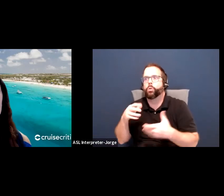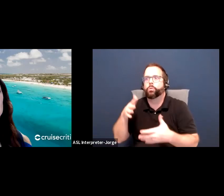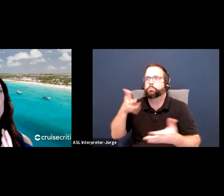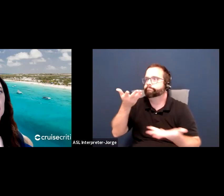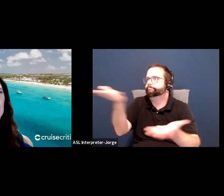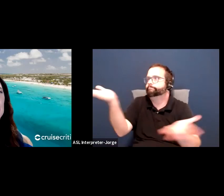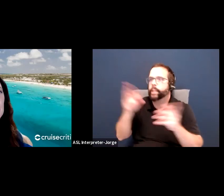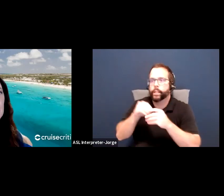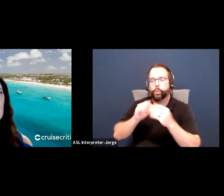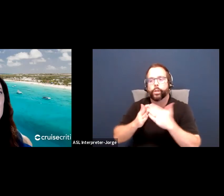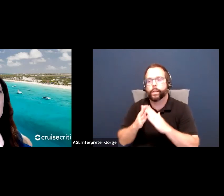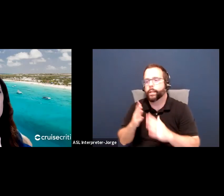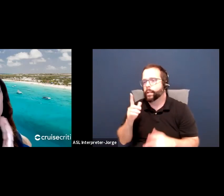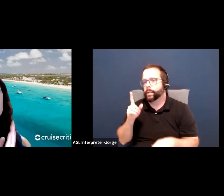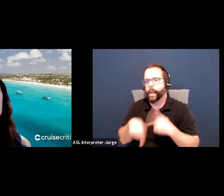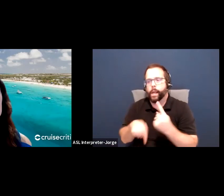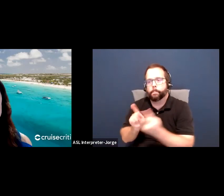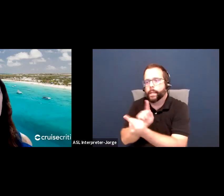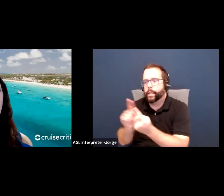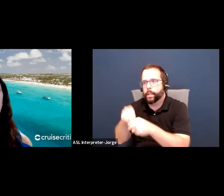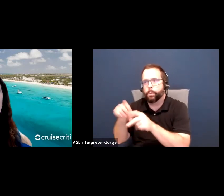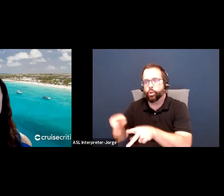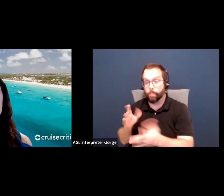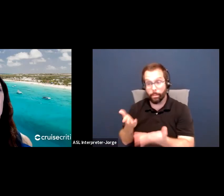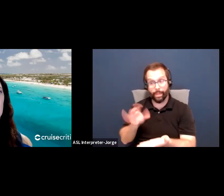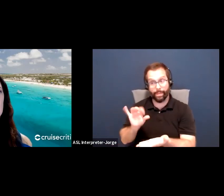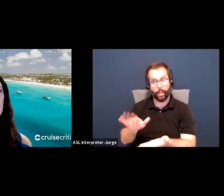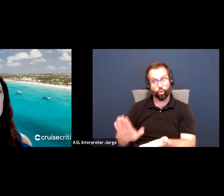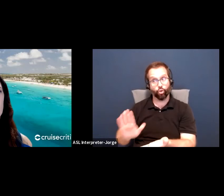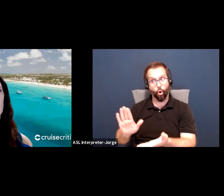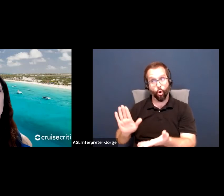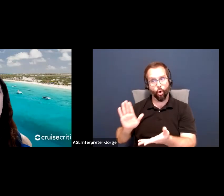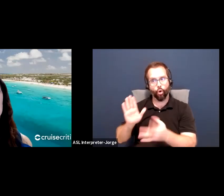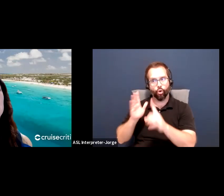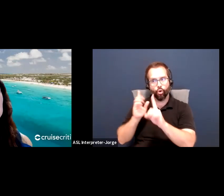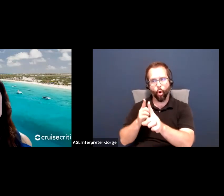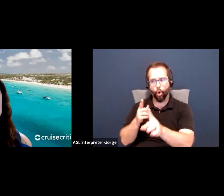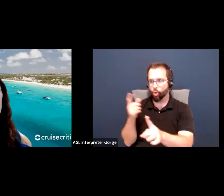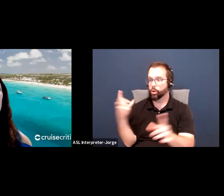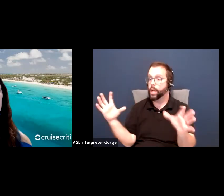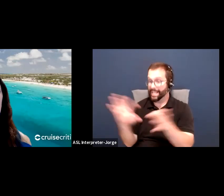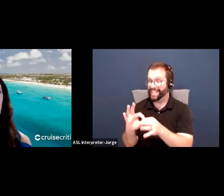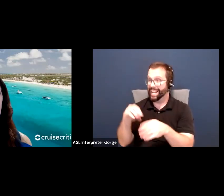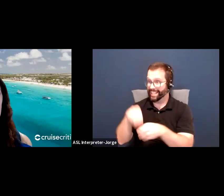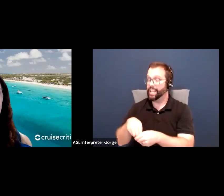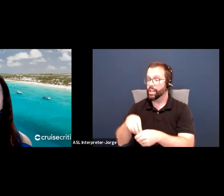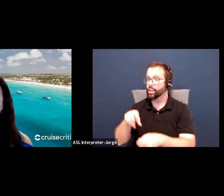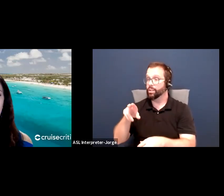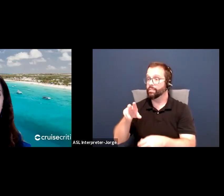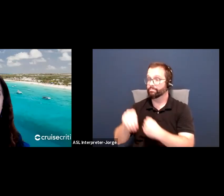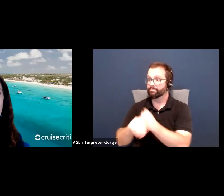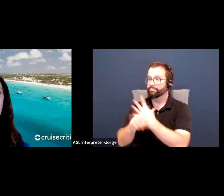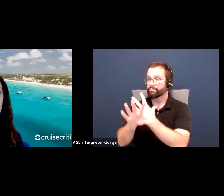You might have something related to that. That might be the end of your goal. But because we want people to feel connected during COVID.